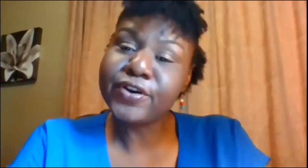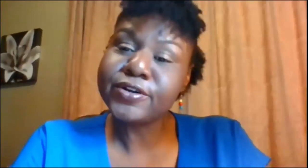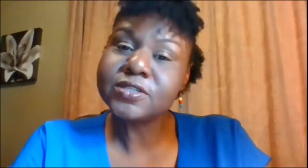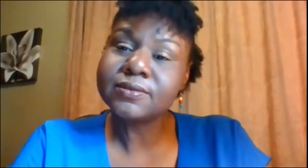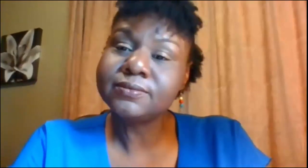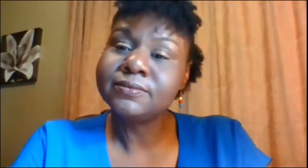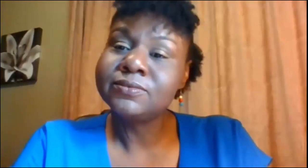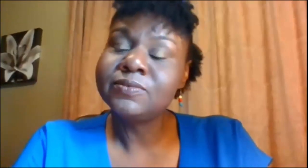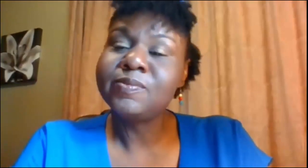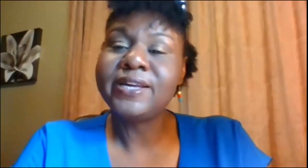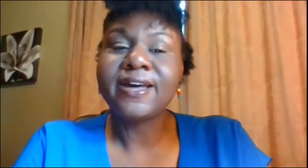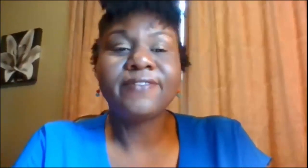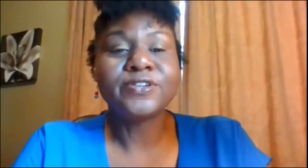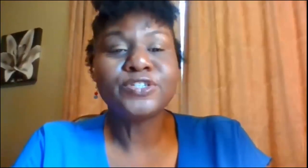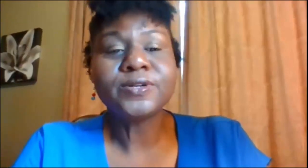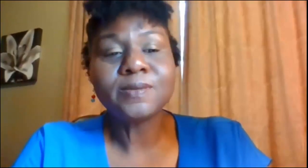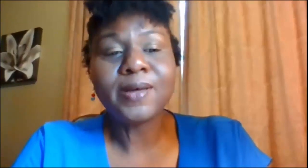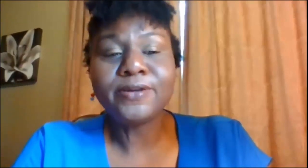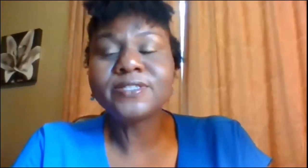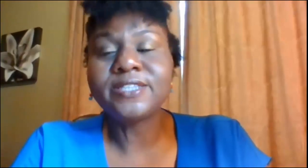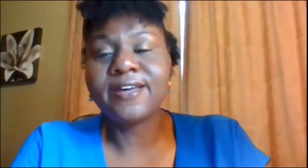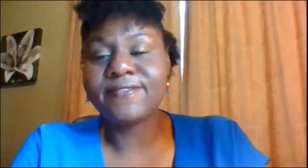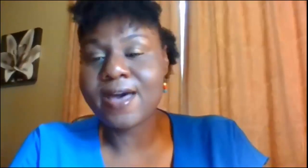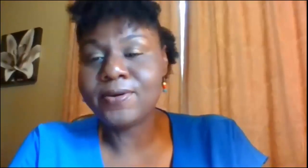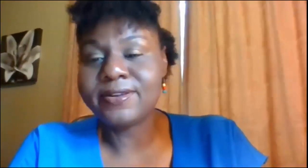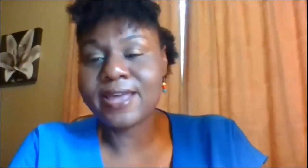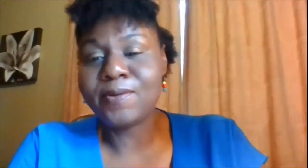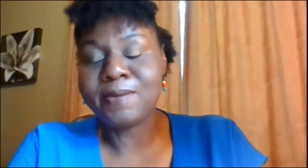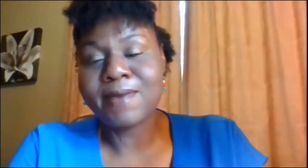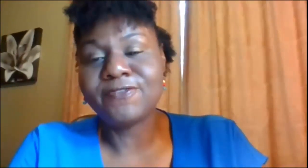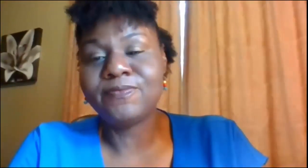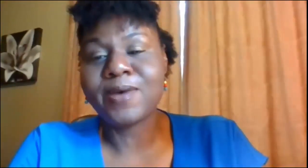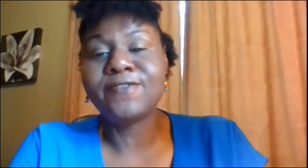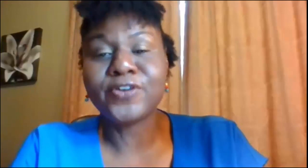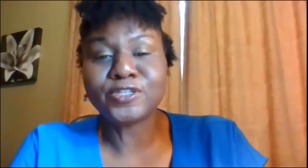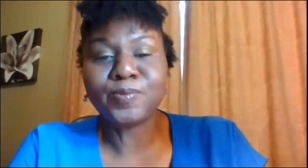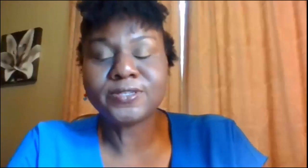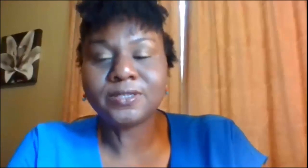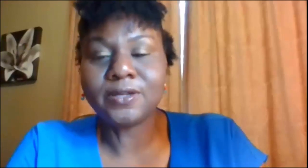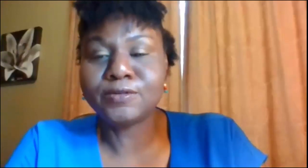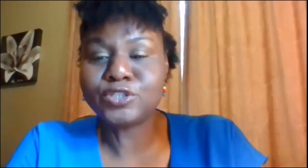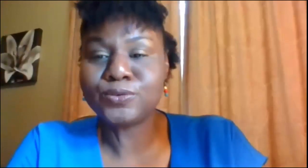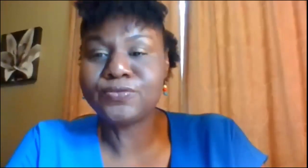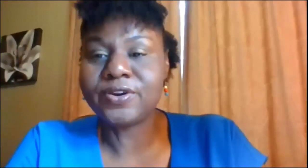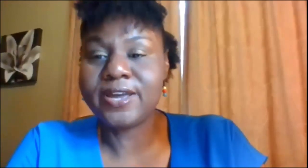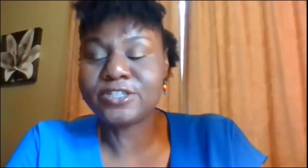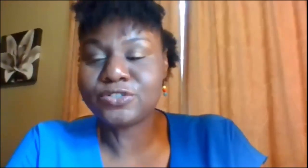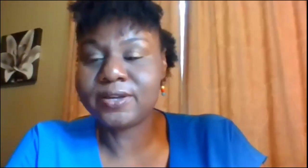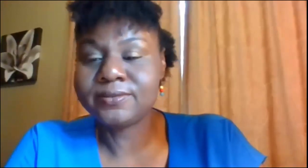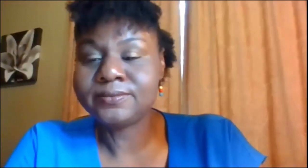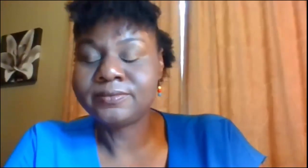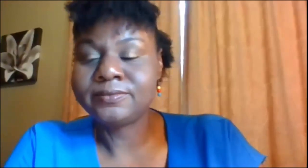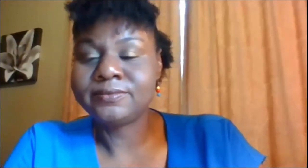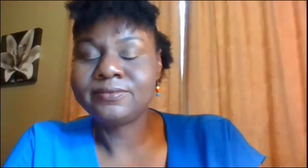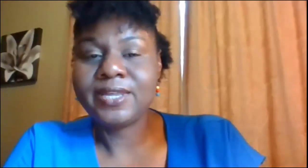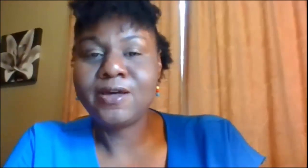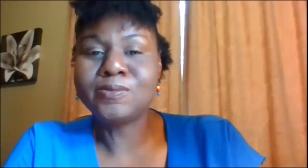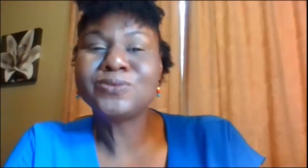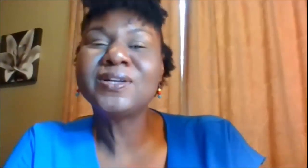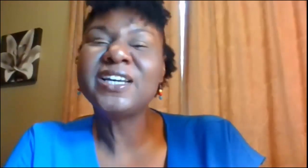first but yeah for sure somebody who's deaf i would that would be my my first person to go to for extra help to really